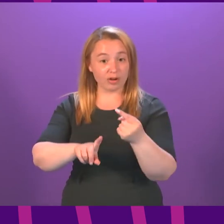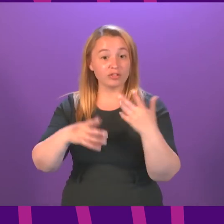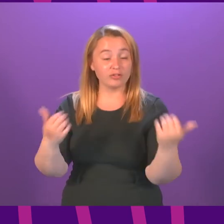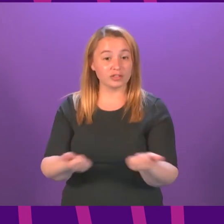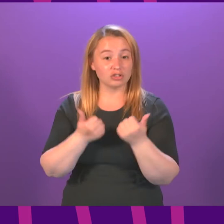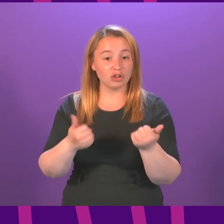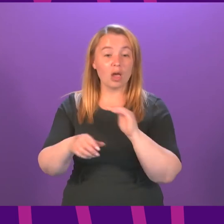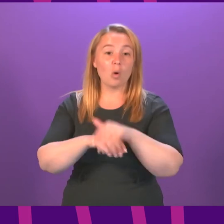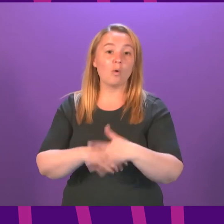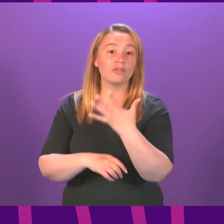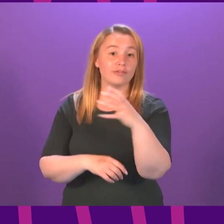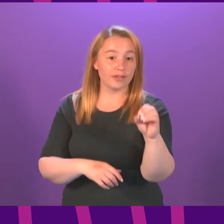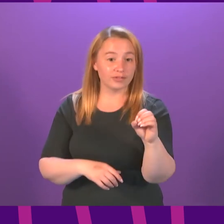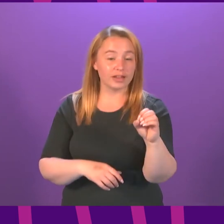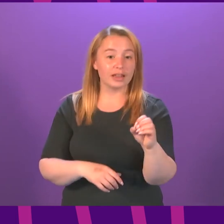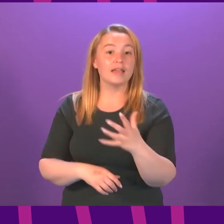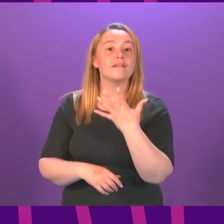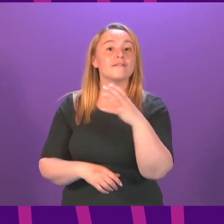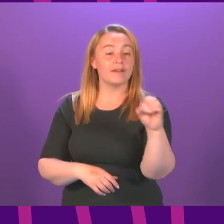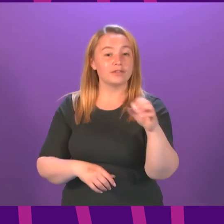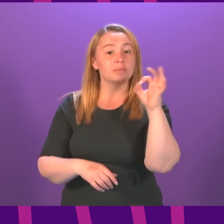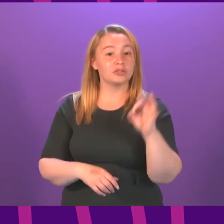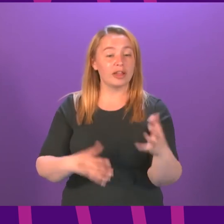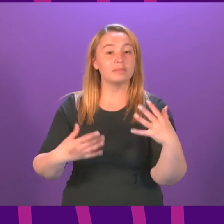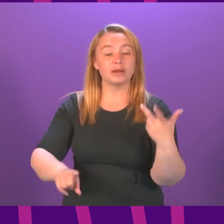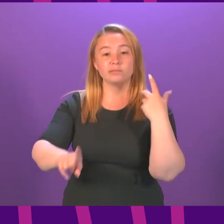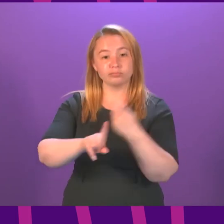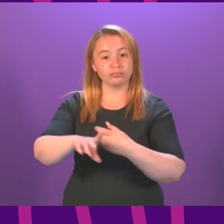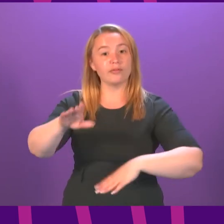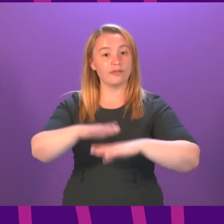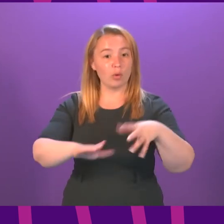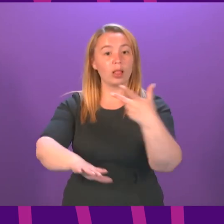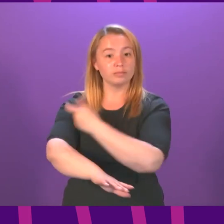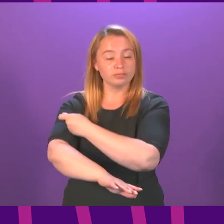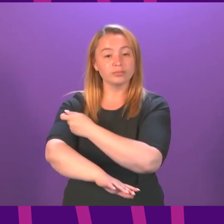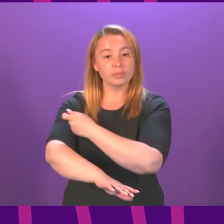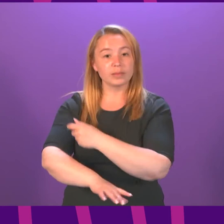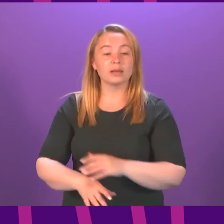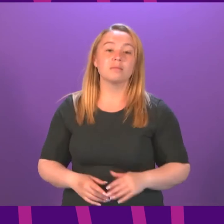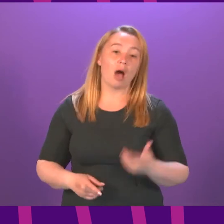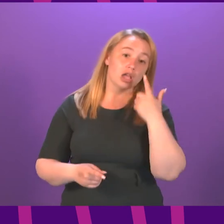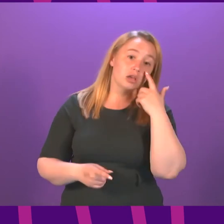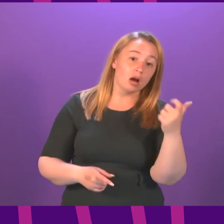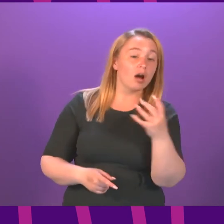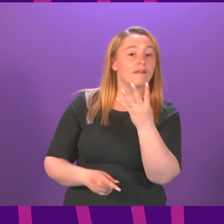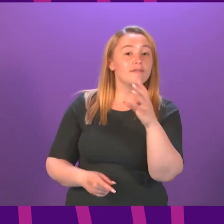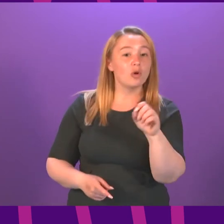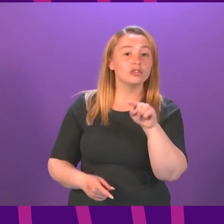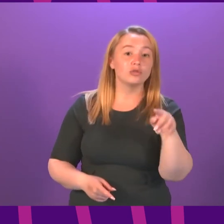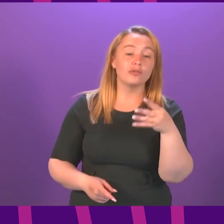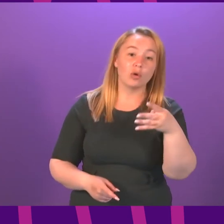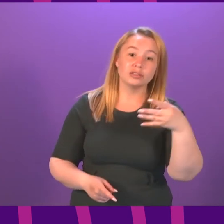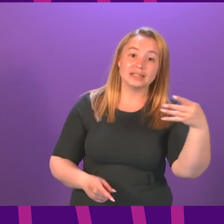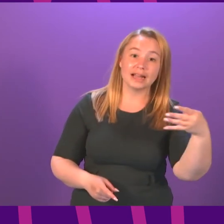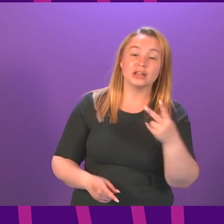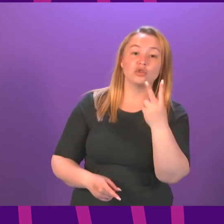50 50% have had the second dose so are fully vaccinated but again in the younger age groups 40 to 49 already